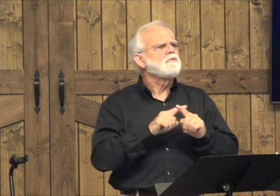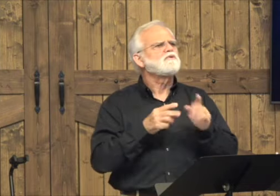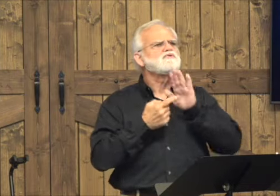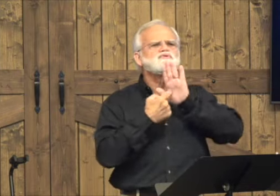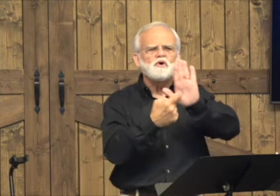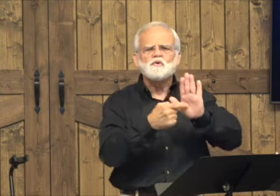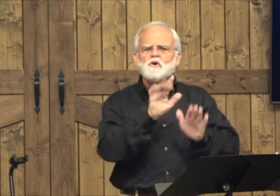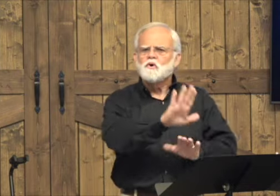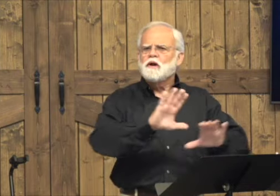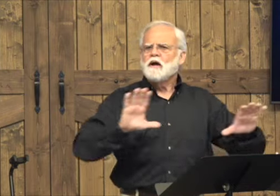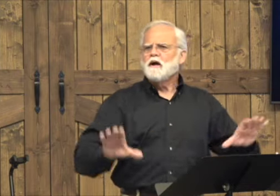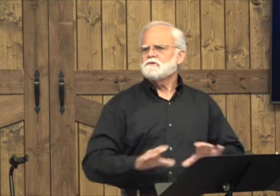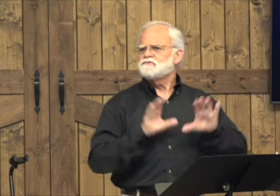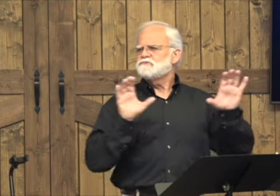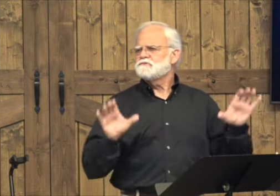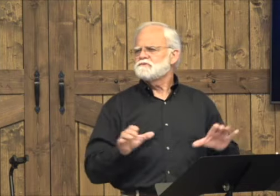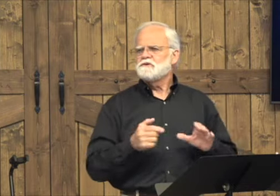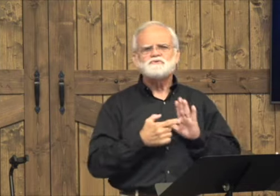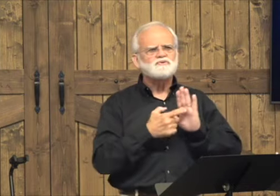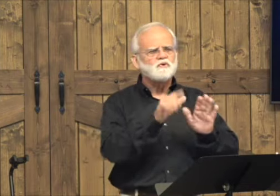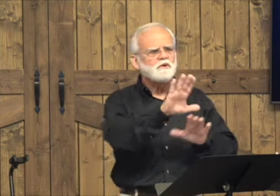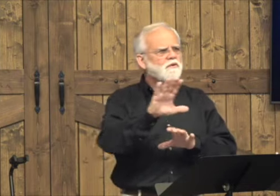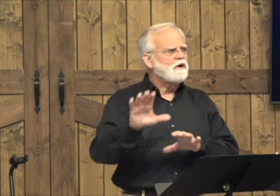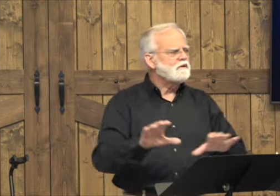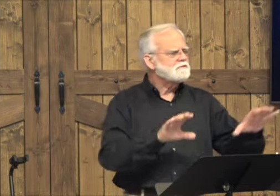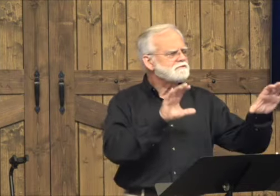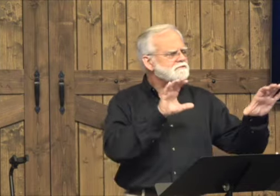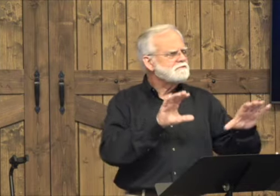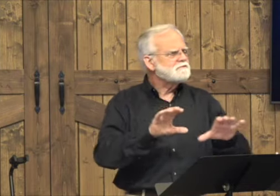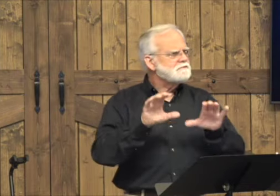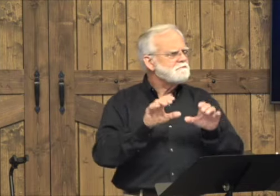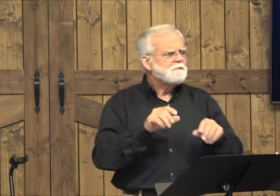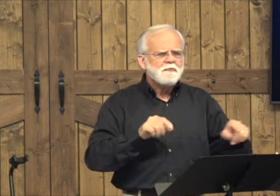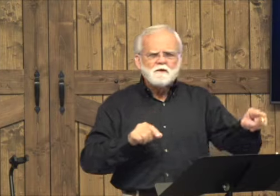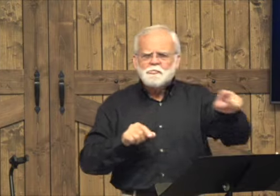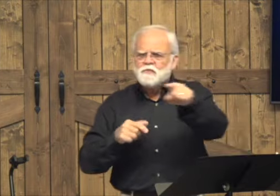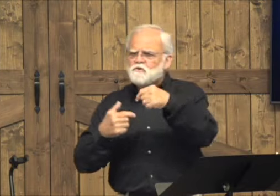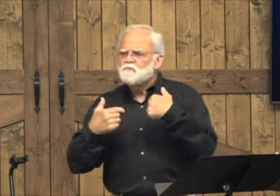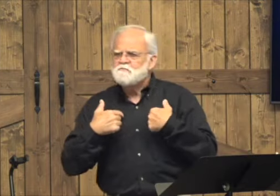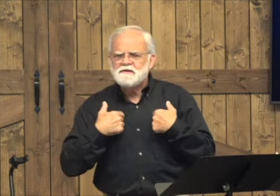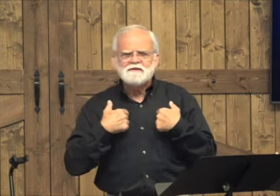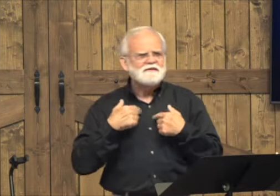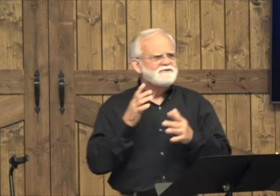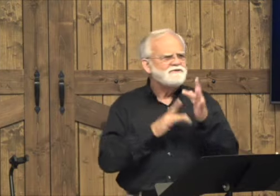Not to pay him to give him the money, but she wanted to show her love and her actions.